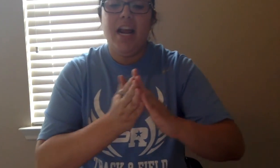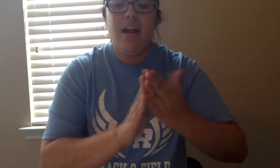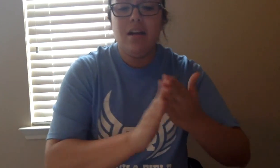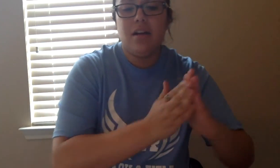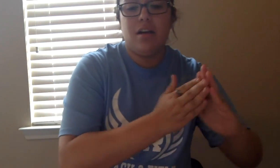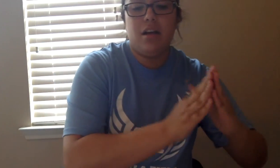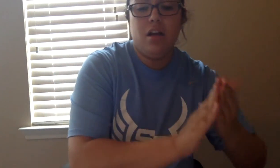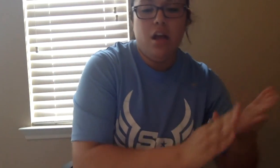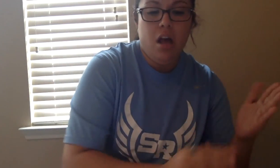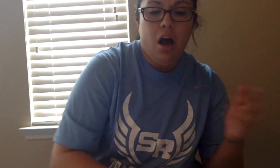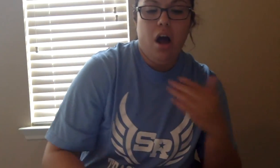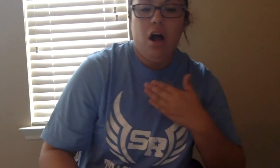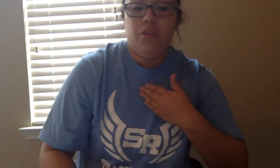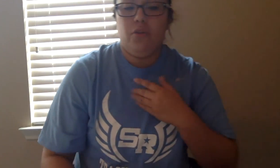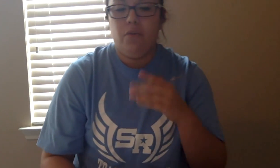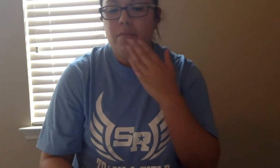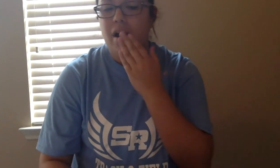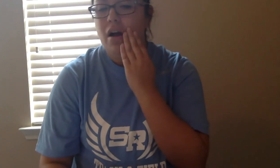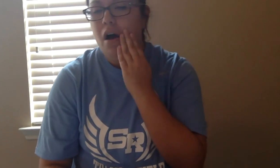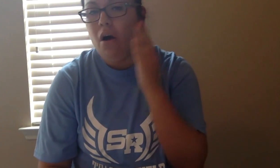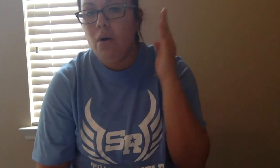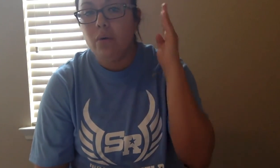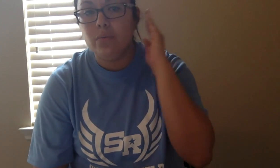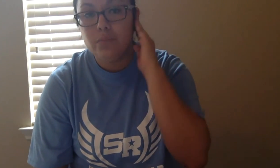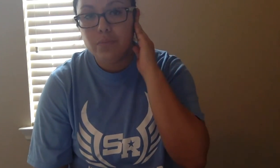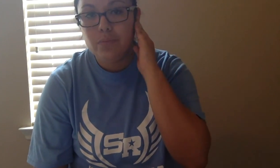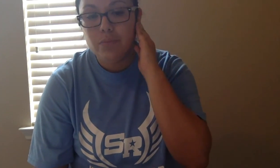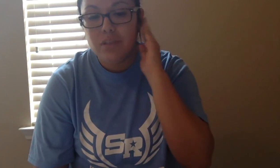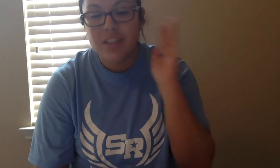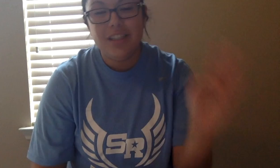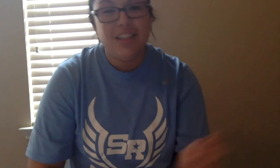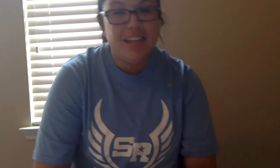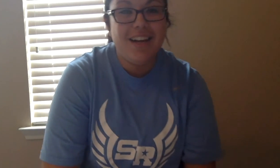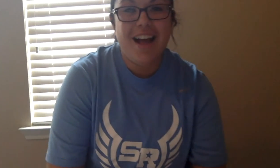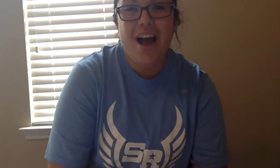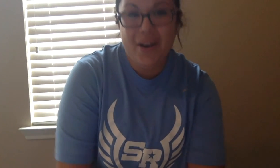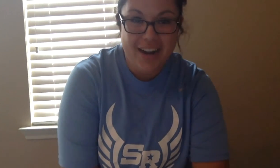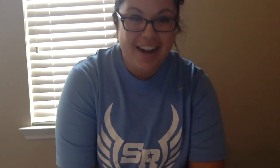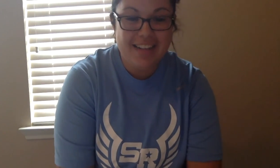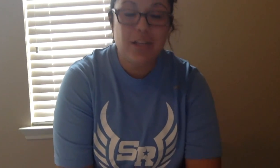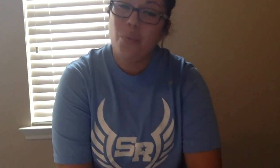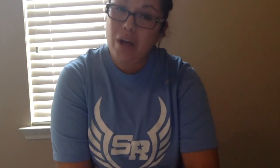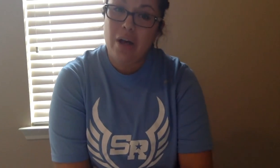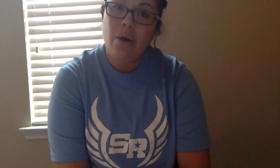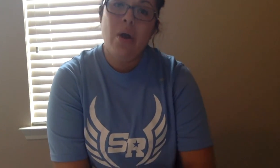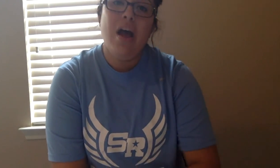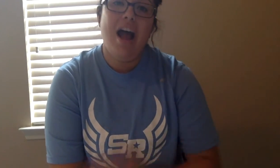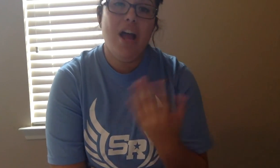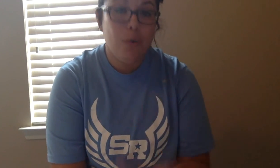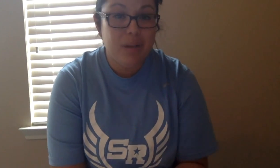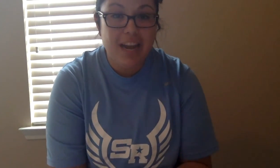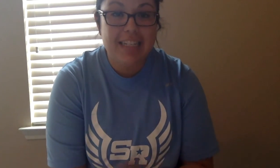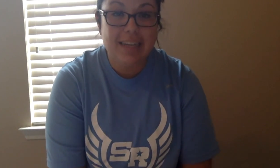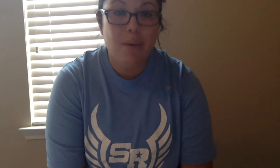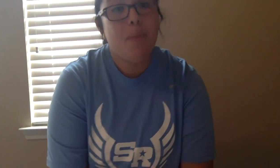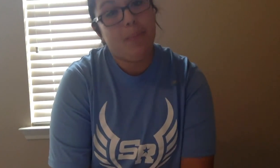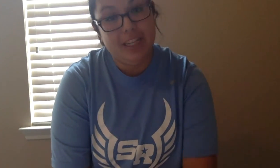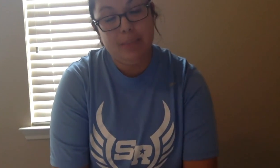all through my home all right guys well I hope you liked it please